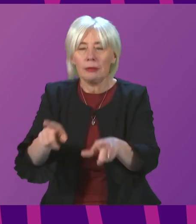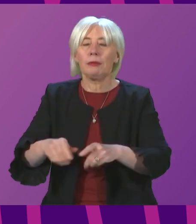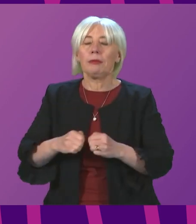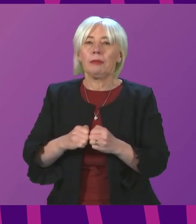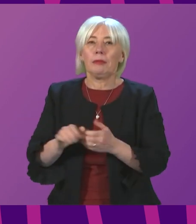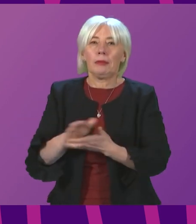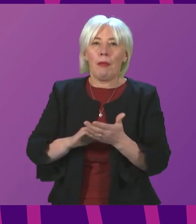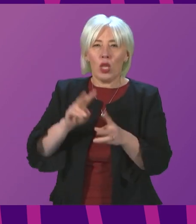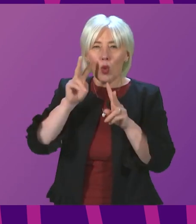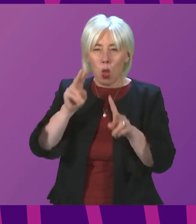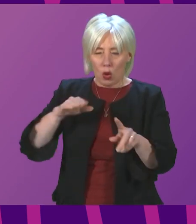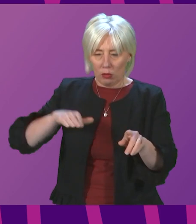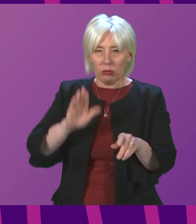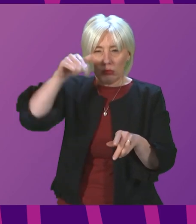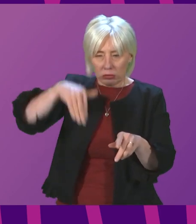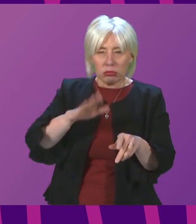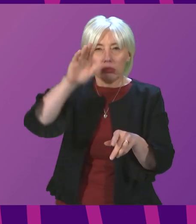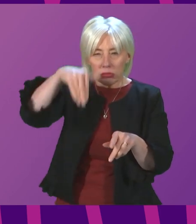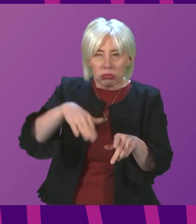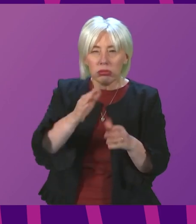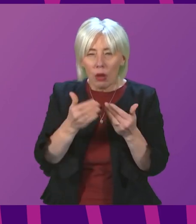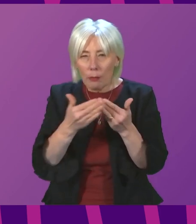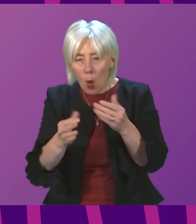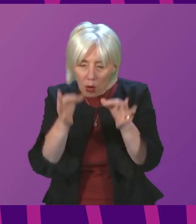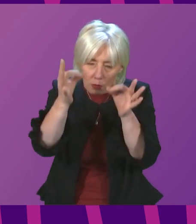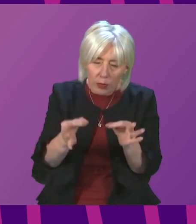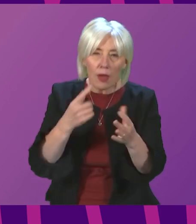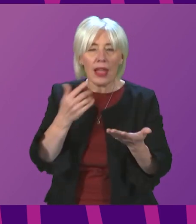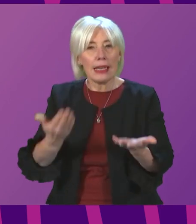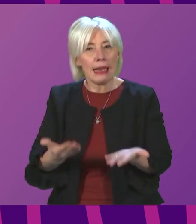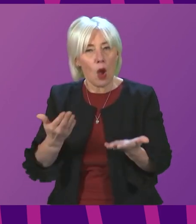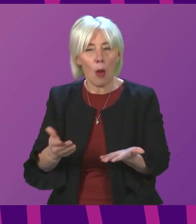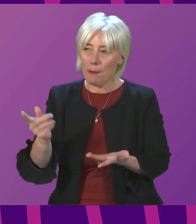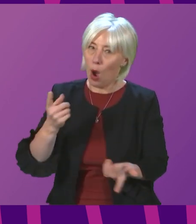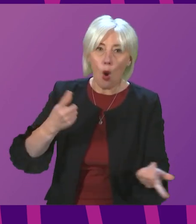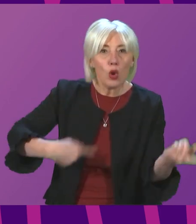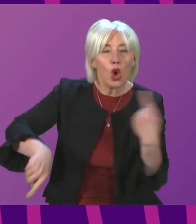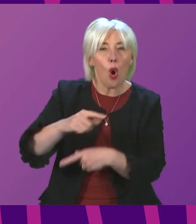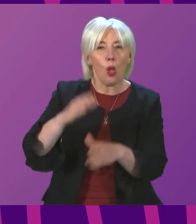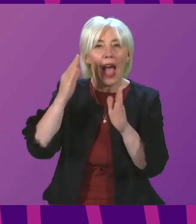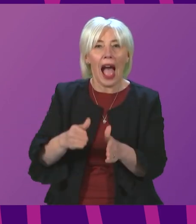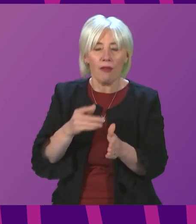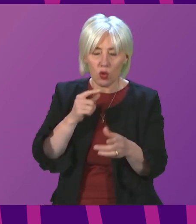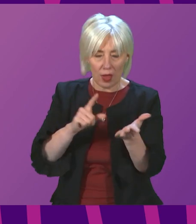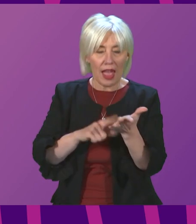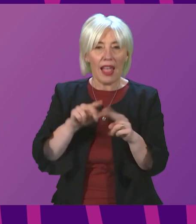the trend in cases more accurately than now. Of course, this is dependent on all of us actually recording our lateral flow results, whether